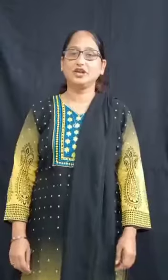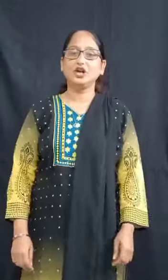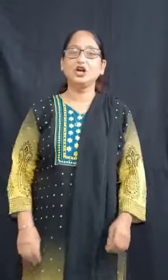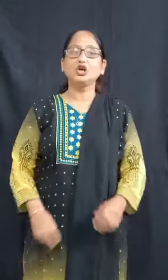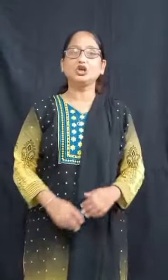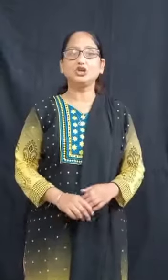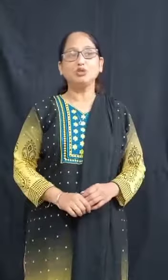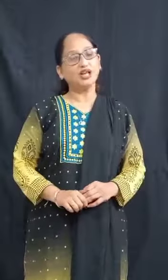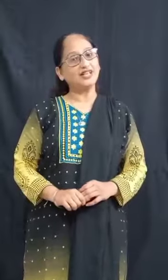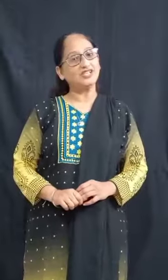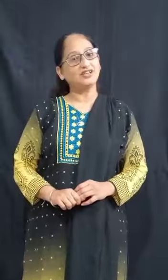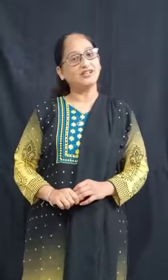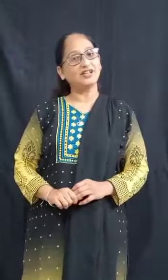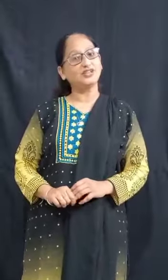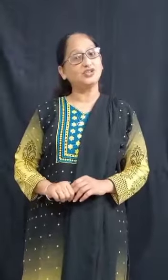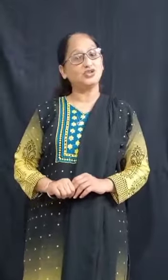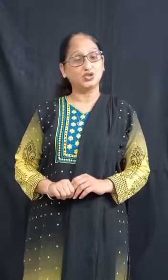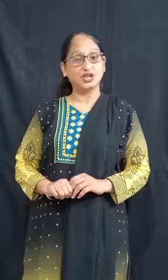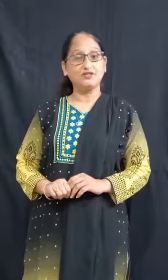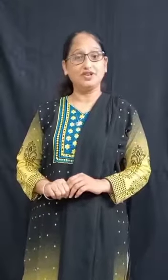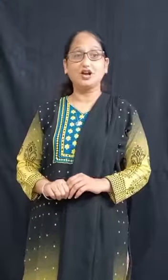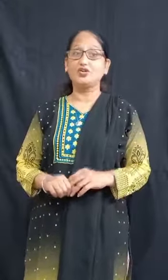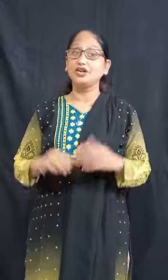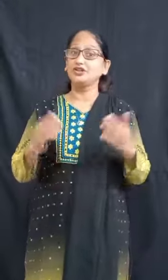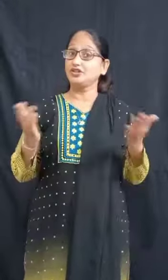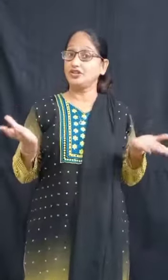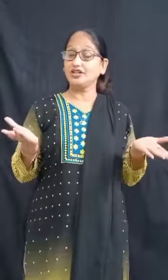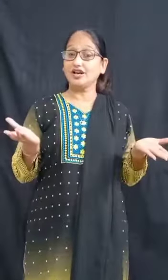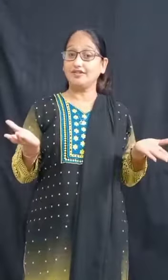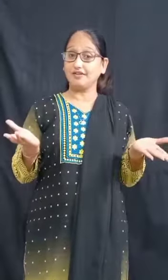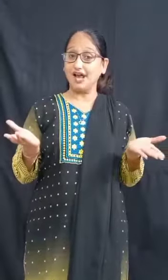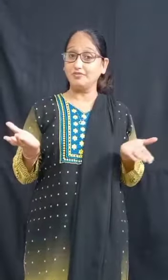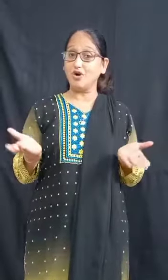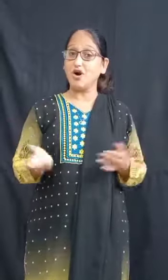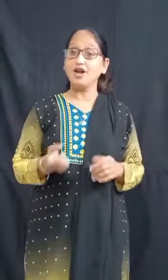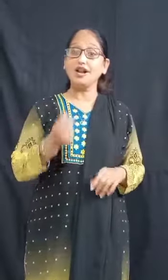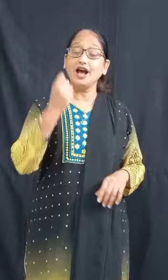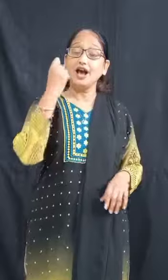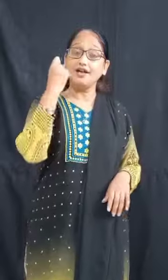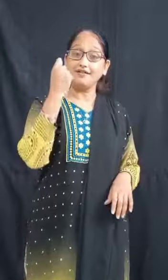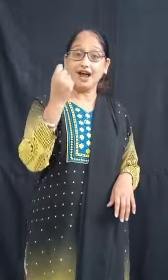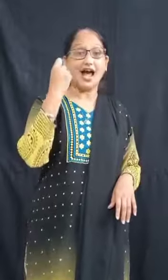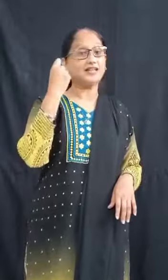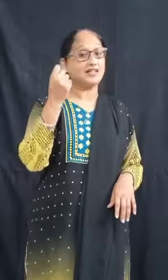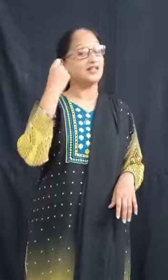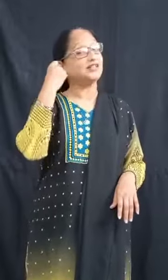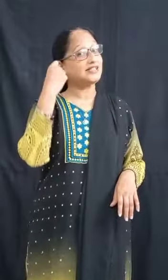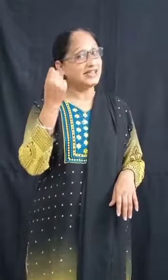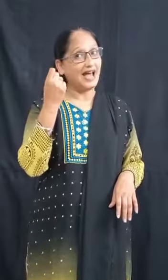Good morning children. Today we are going to learn a rhyme on rat-a-tat.